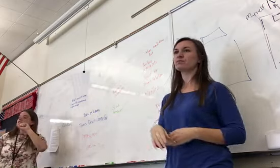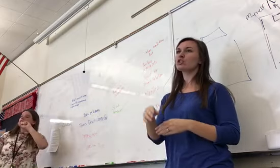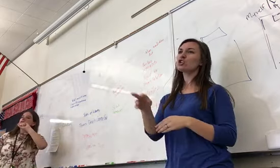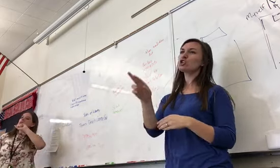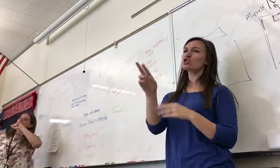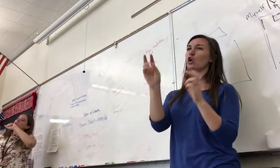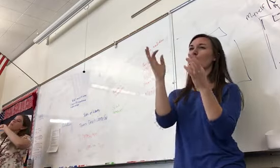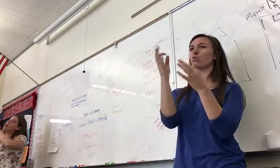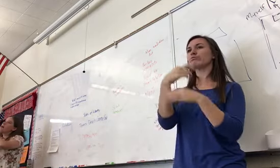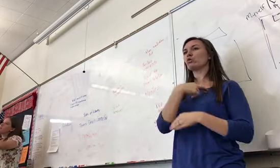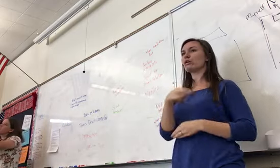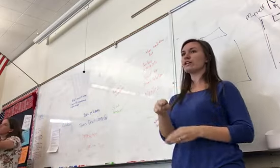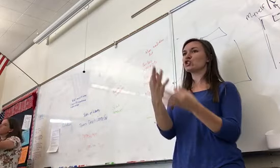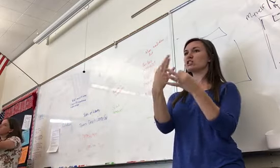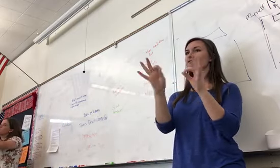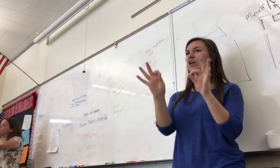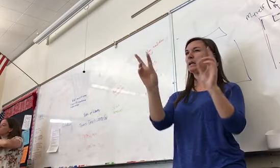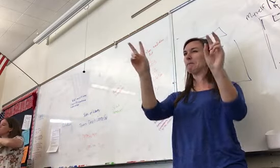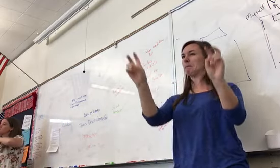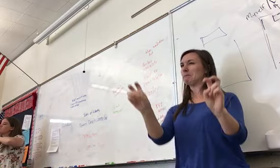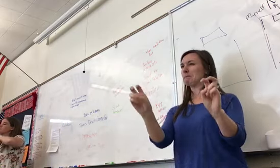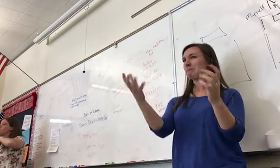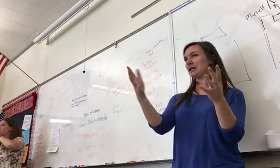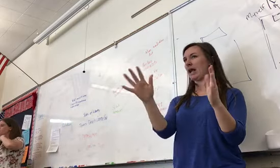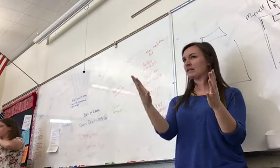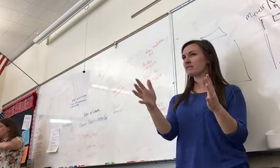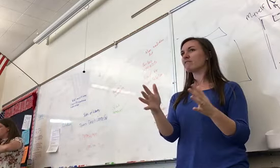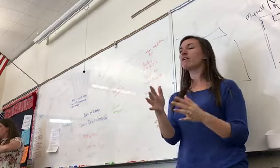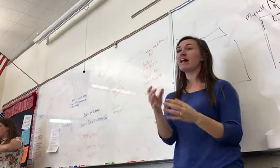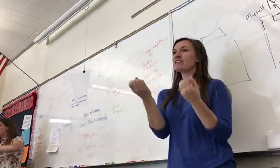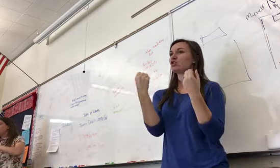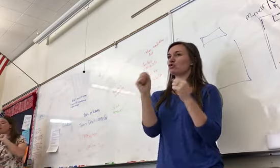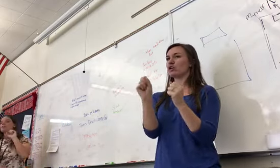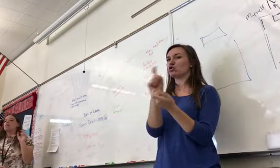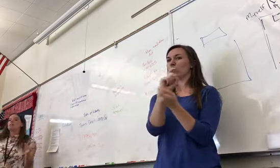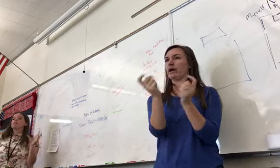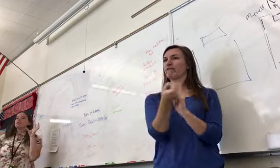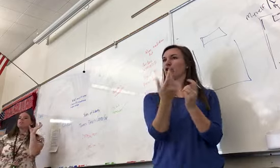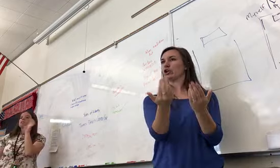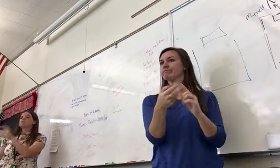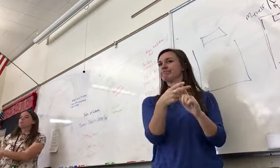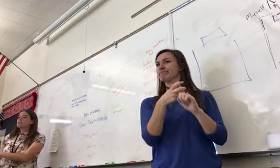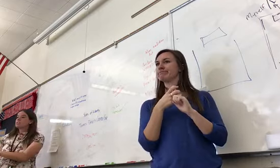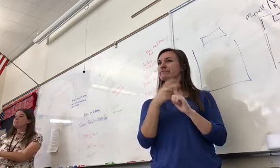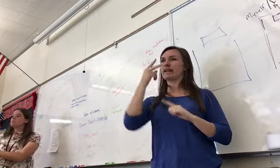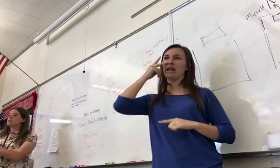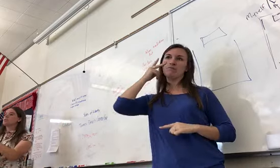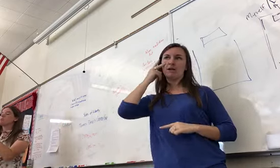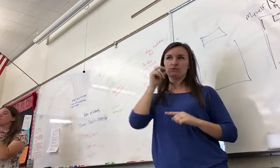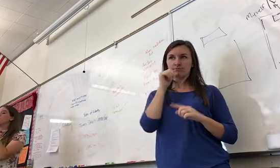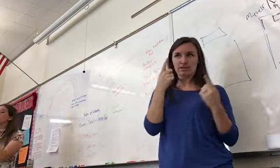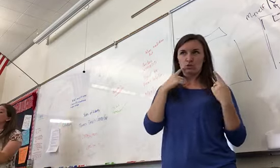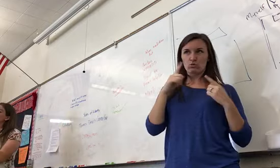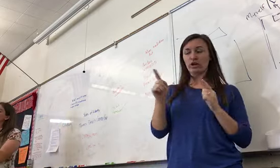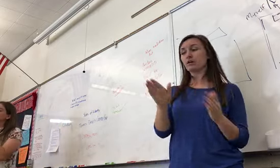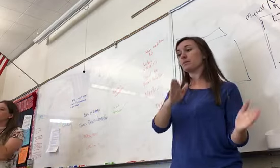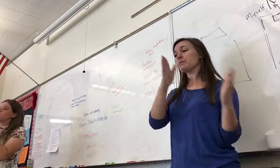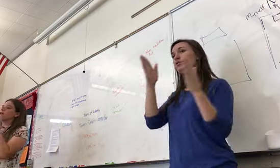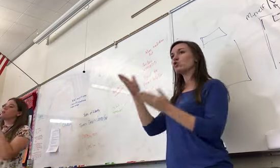to convert the Native Americans. We're not very successful. The other group is the separatists. Those are going to be the pilgrims in the Mayflower